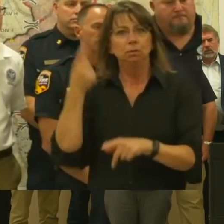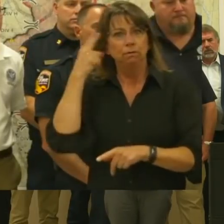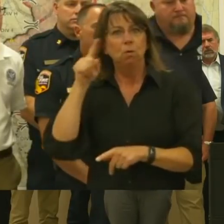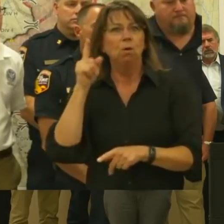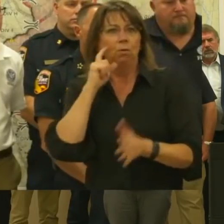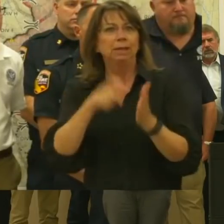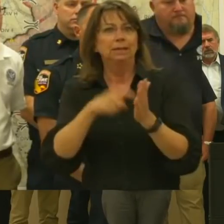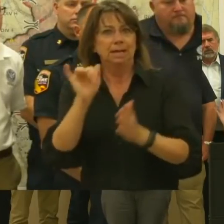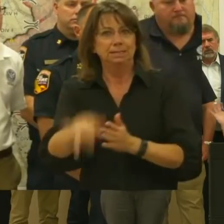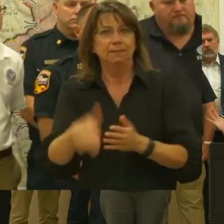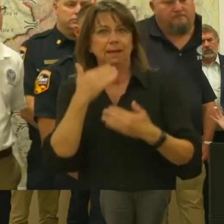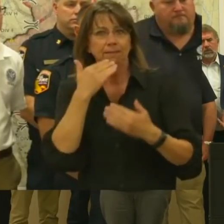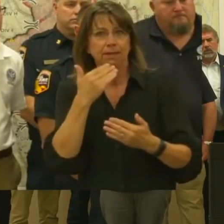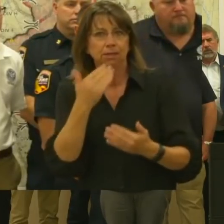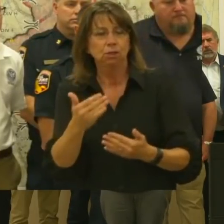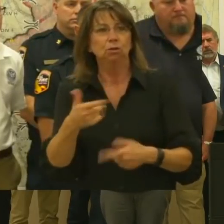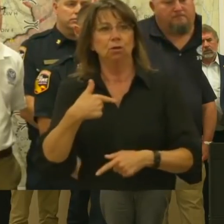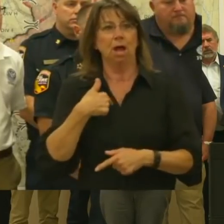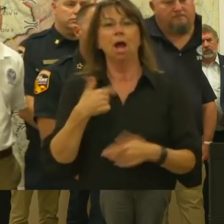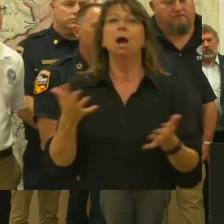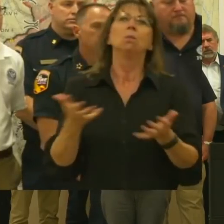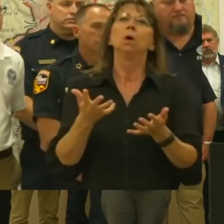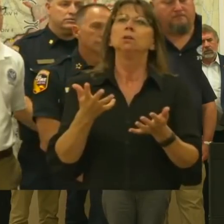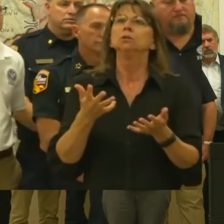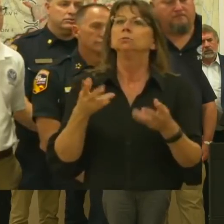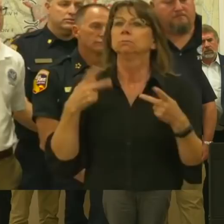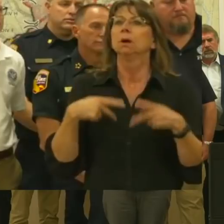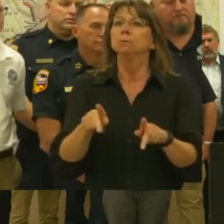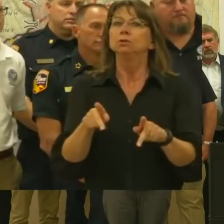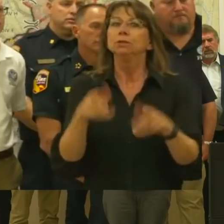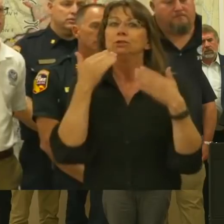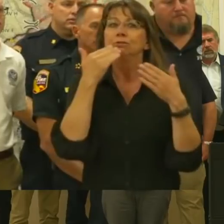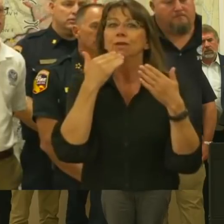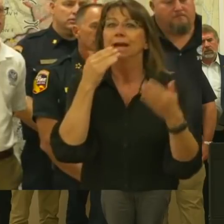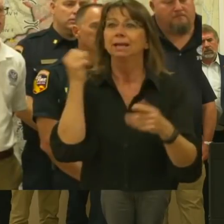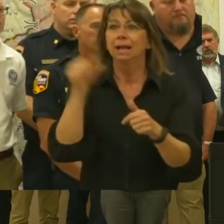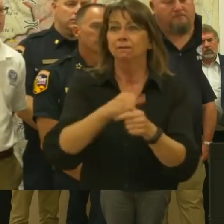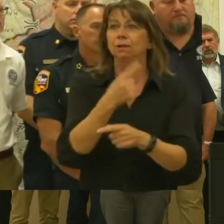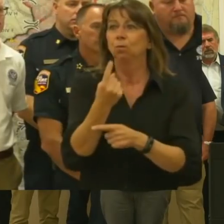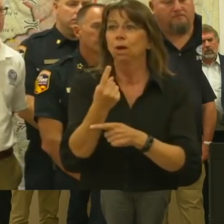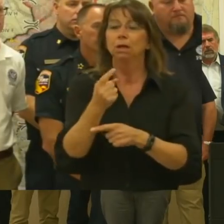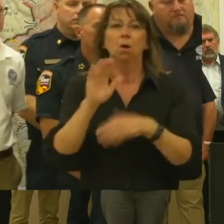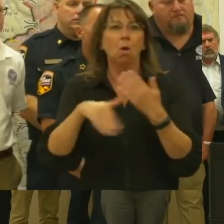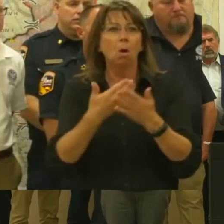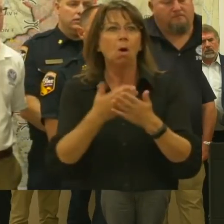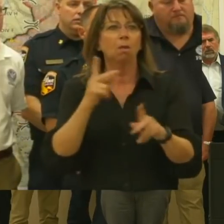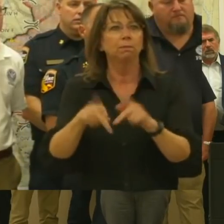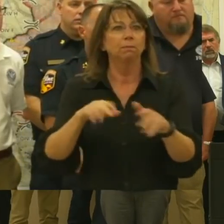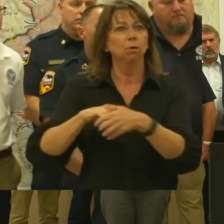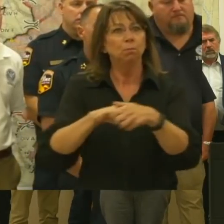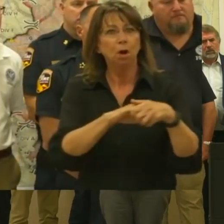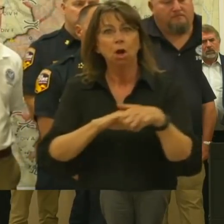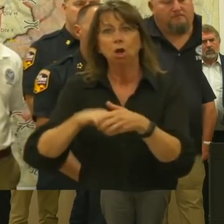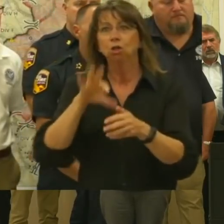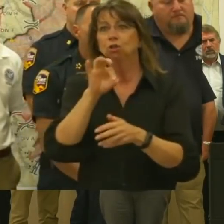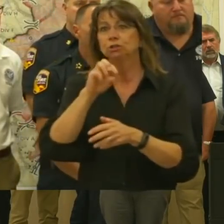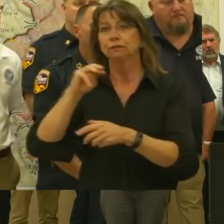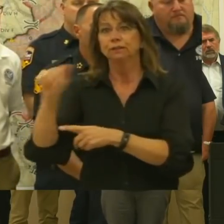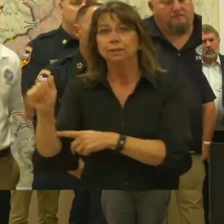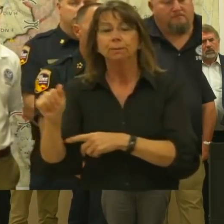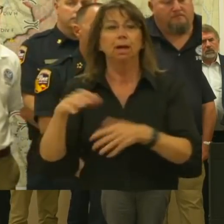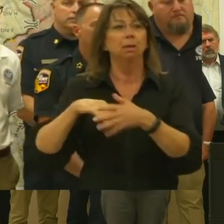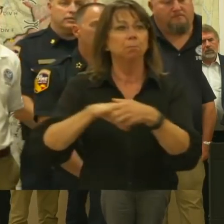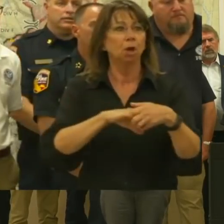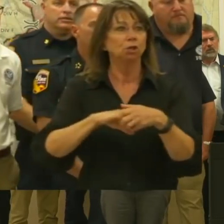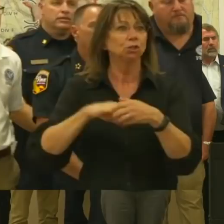want to thank all of the folks here today. I want to thank the men and women of FEMA, our partners in California. And